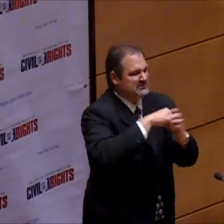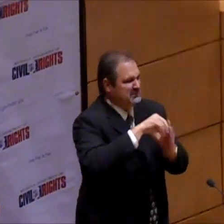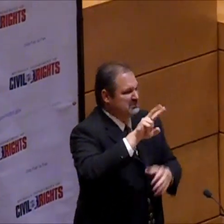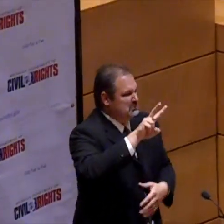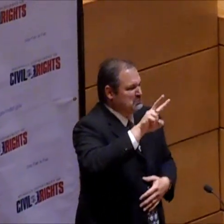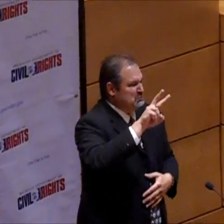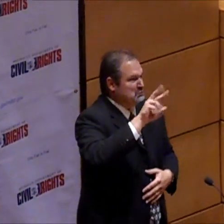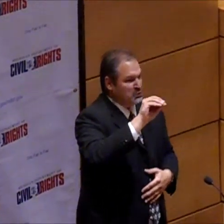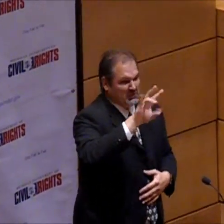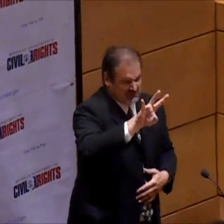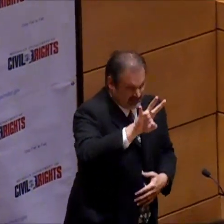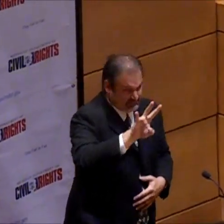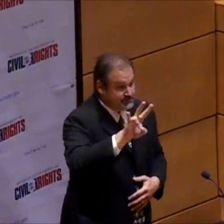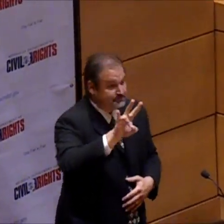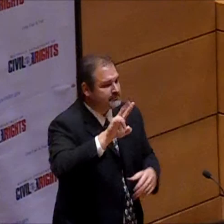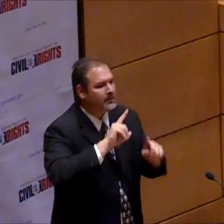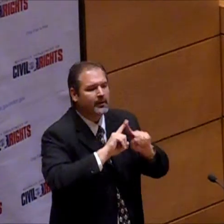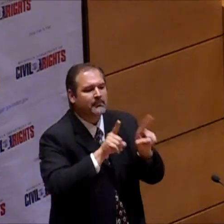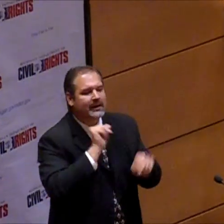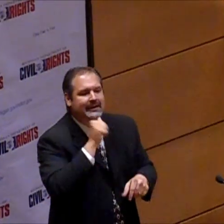law that was passed in 2007.